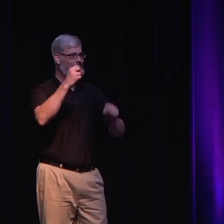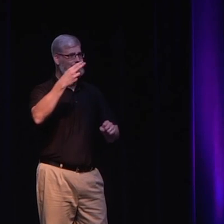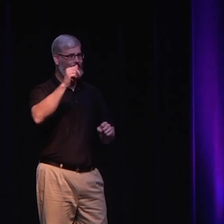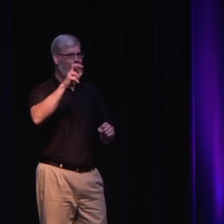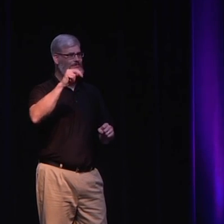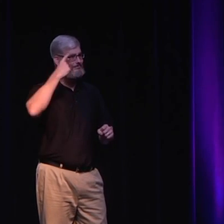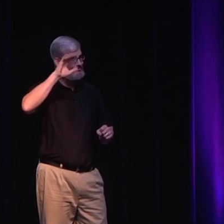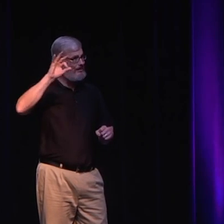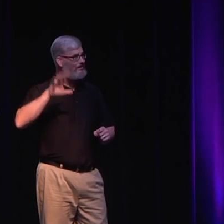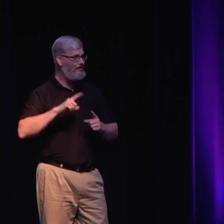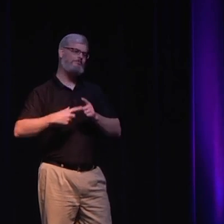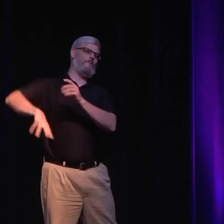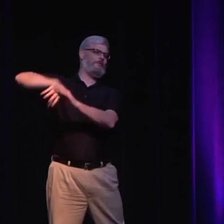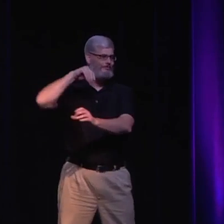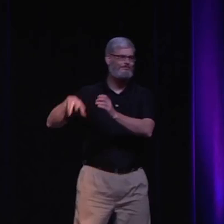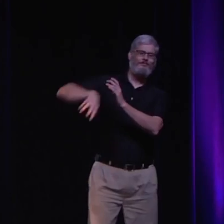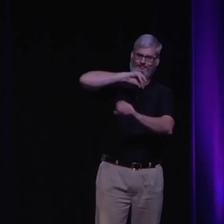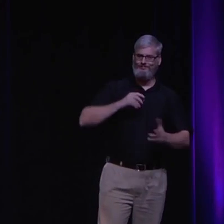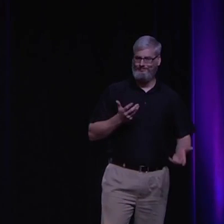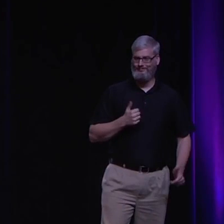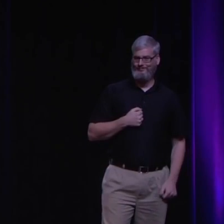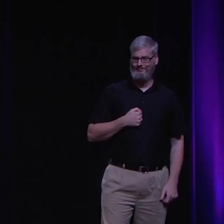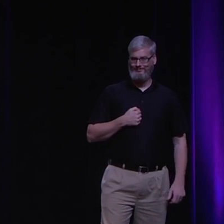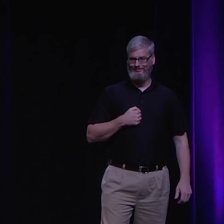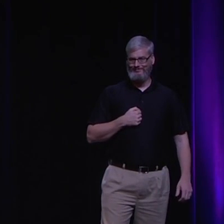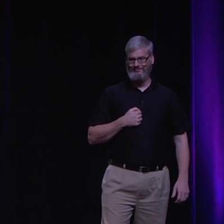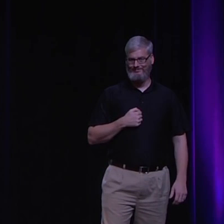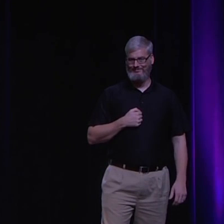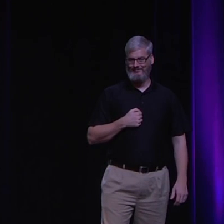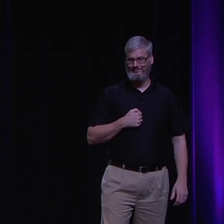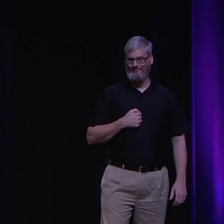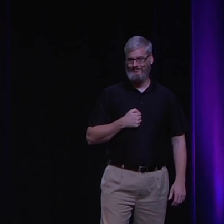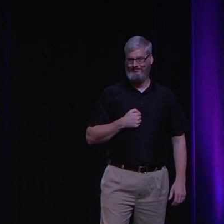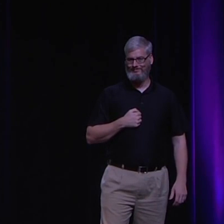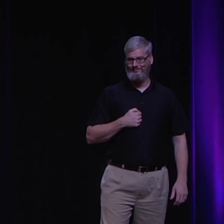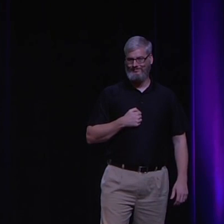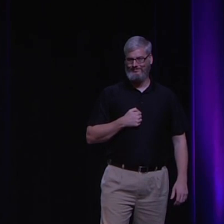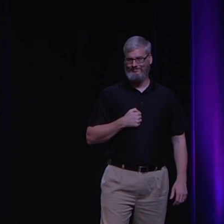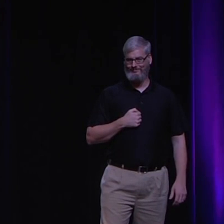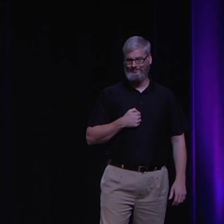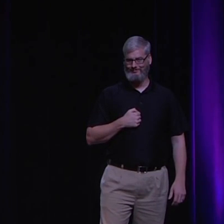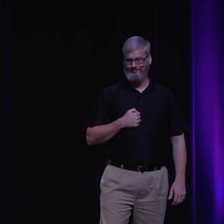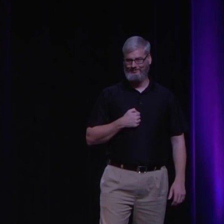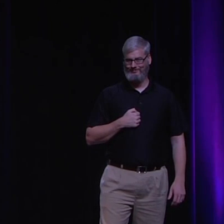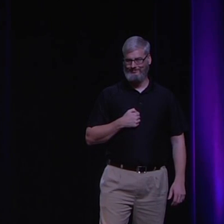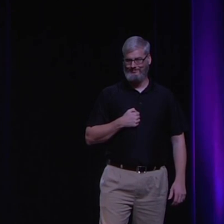And so we need to have a safe haven for pastors or priests to discuss these things and get out of the church. church.